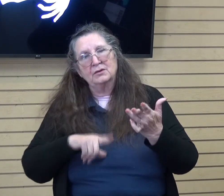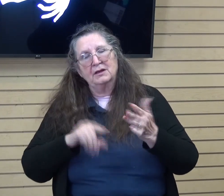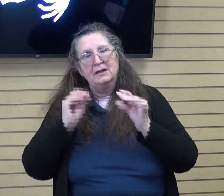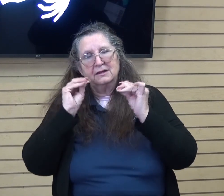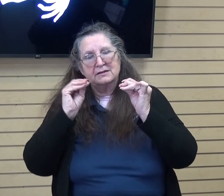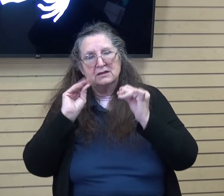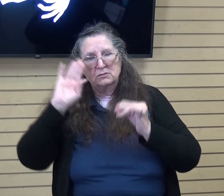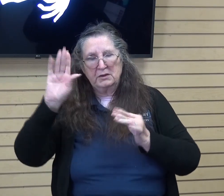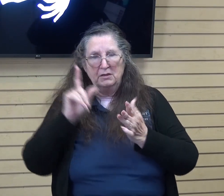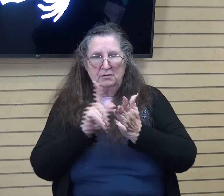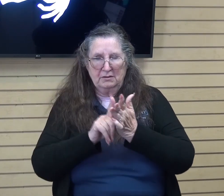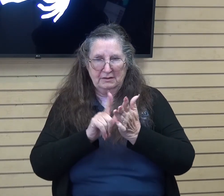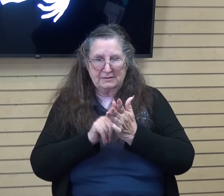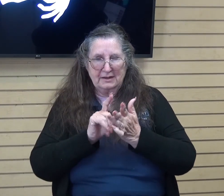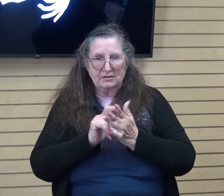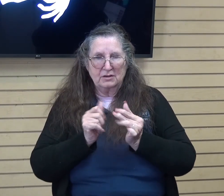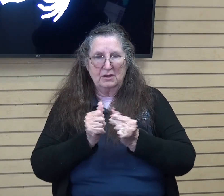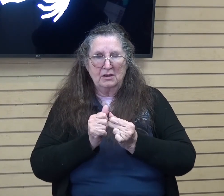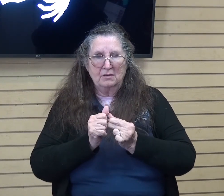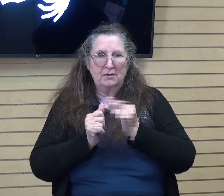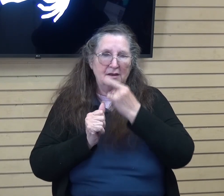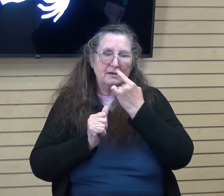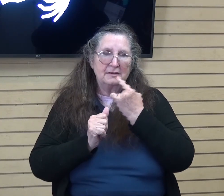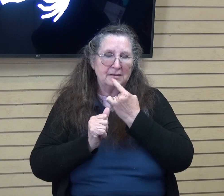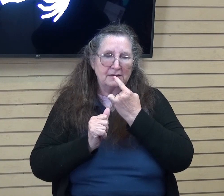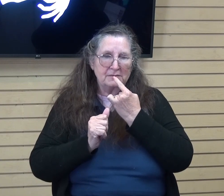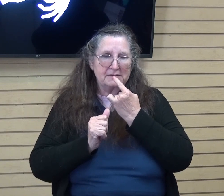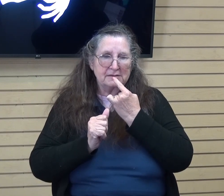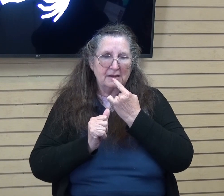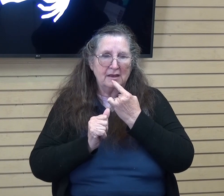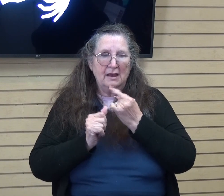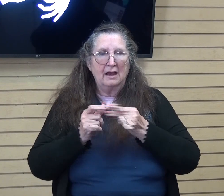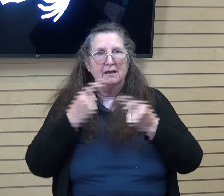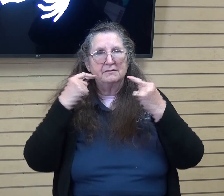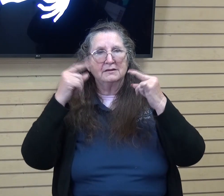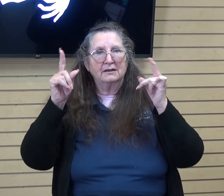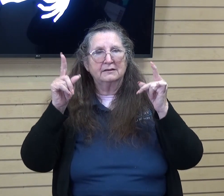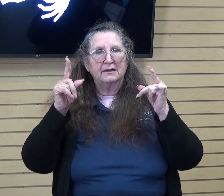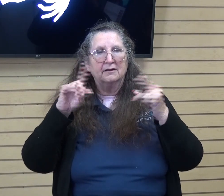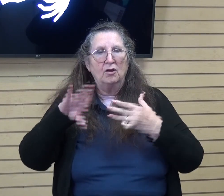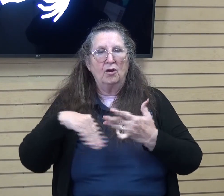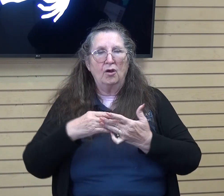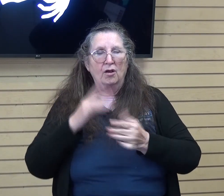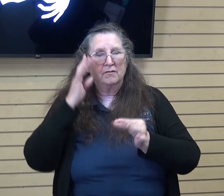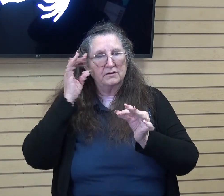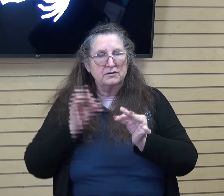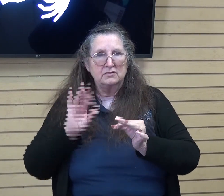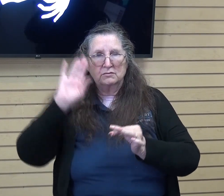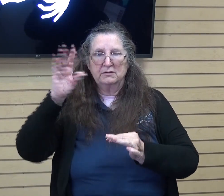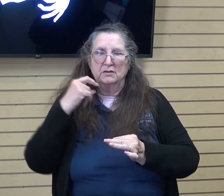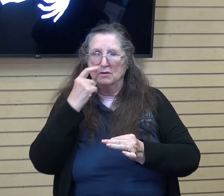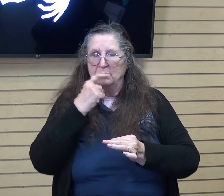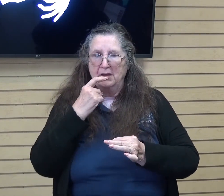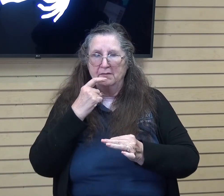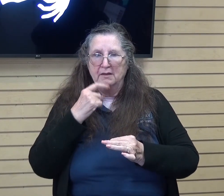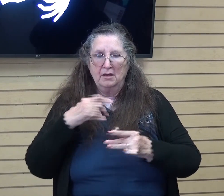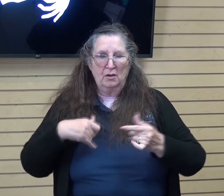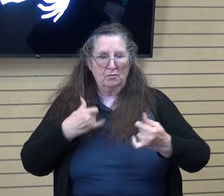your statutes with my lips i have declared all the judgments of your mouth i have rejoiced in the way of your